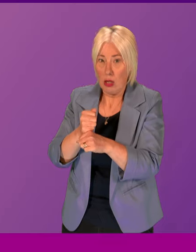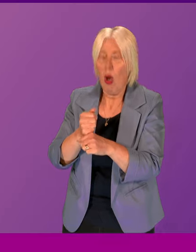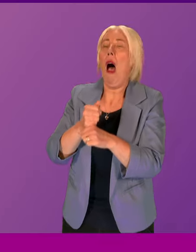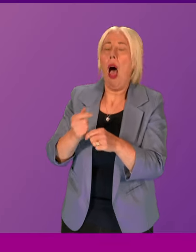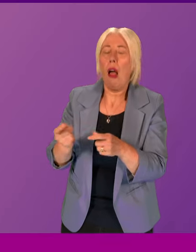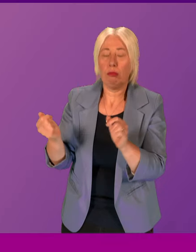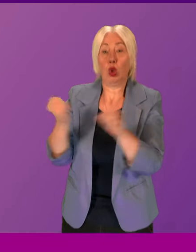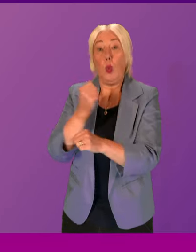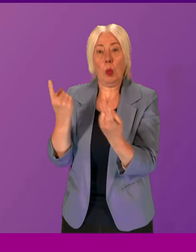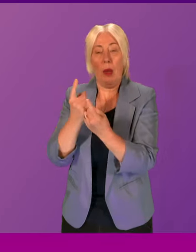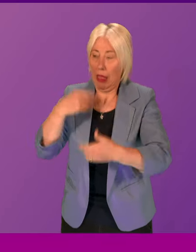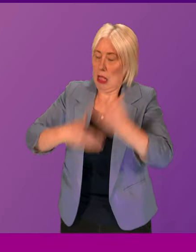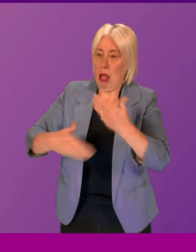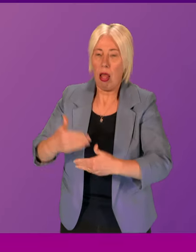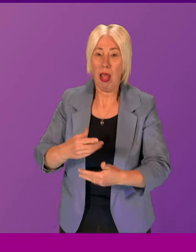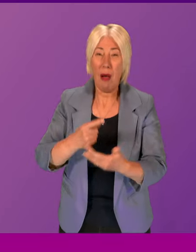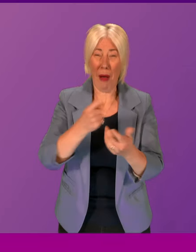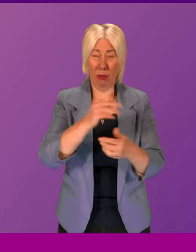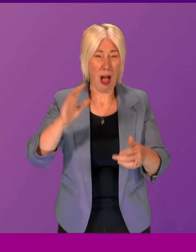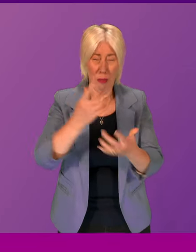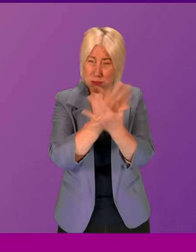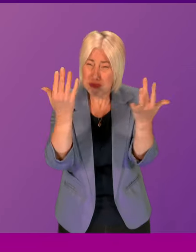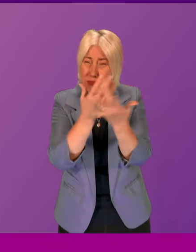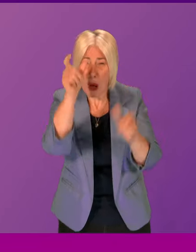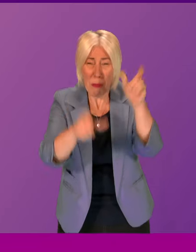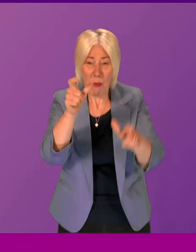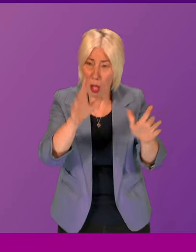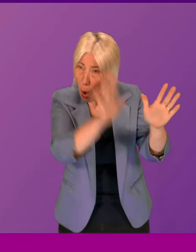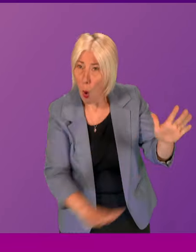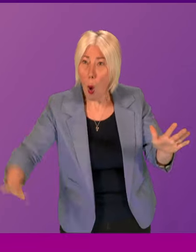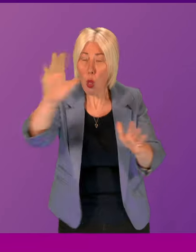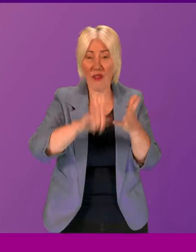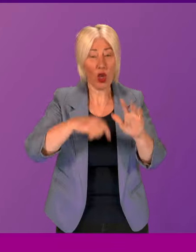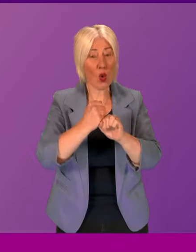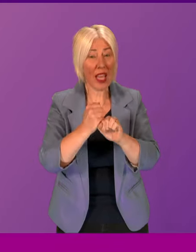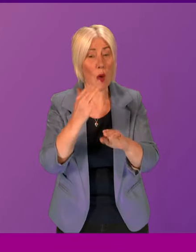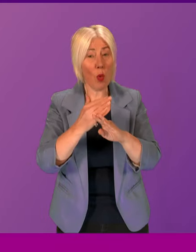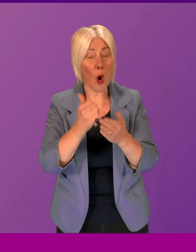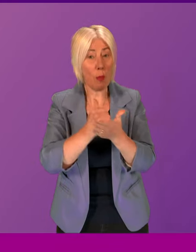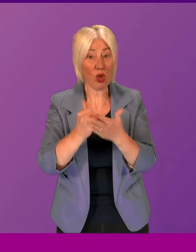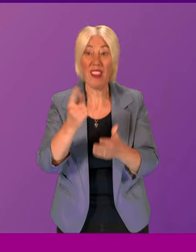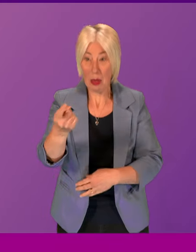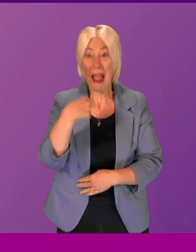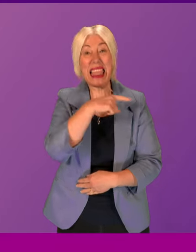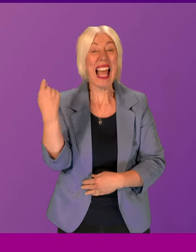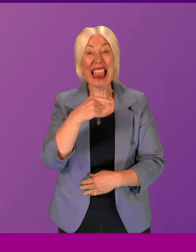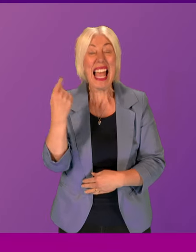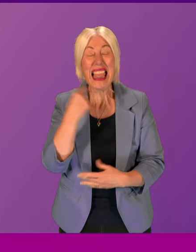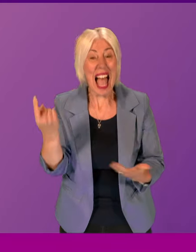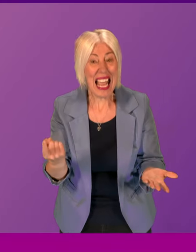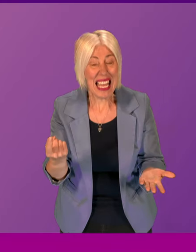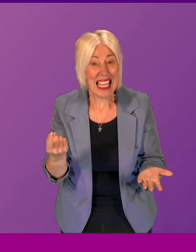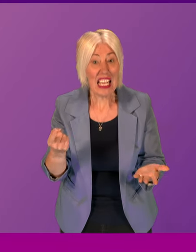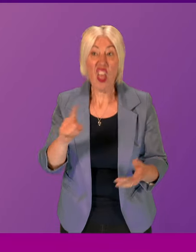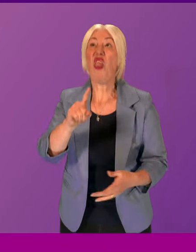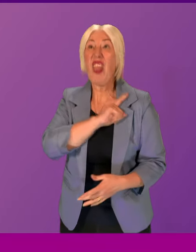they were being told by hundreds of sub-postmasters and mistresses up and down the country that they had been lied to. So let's not forget that is